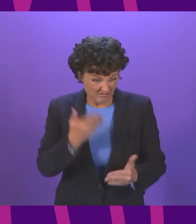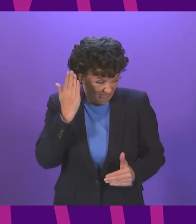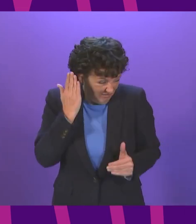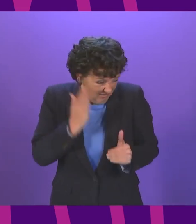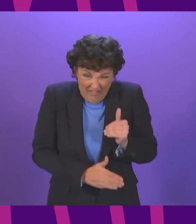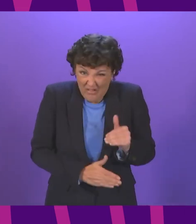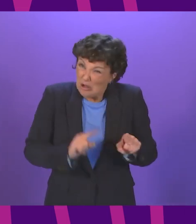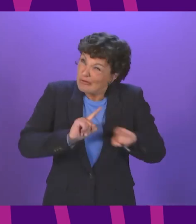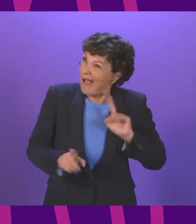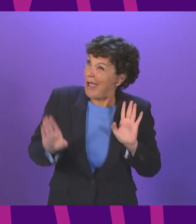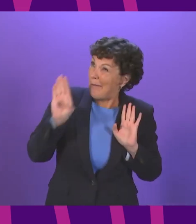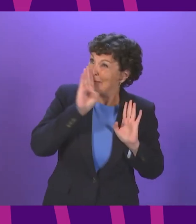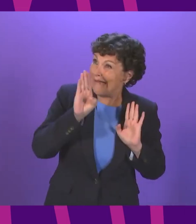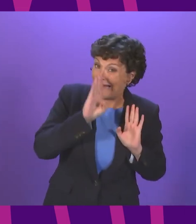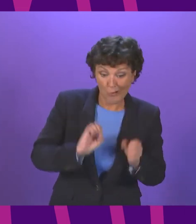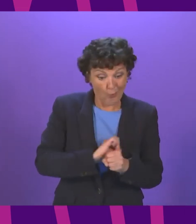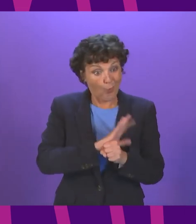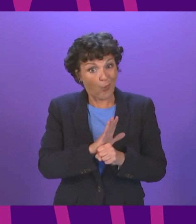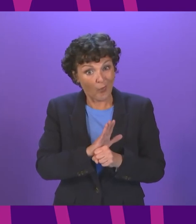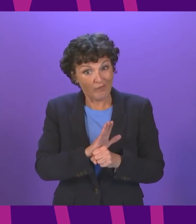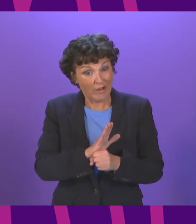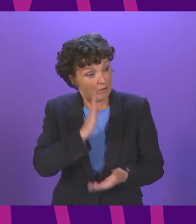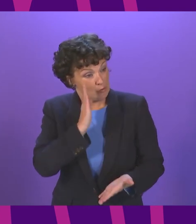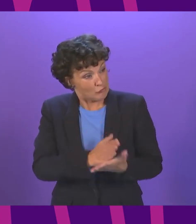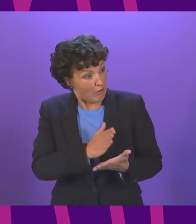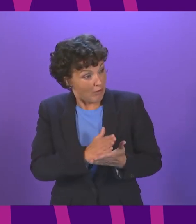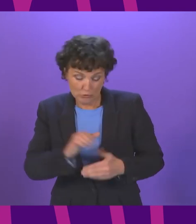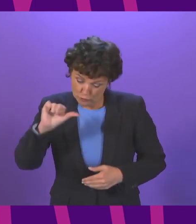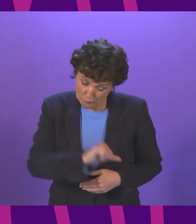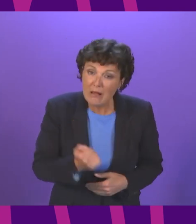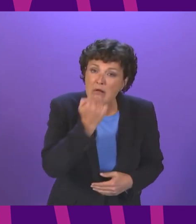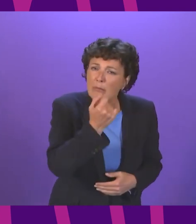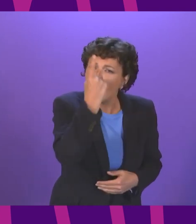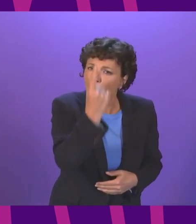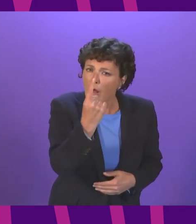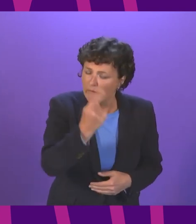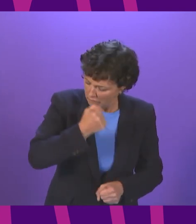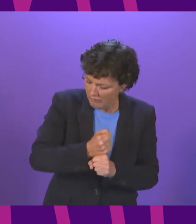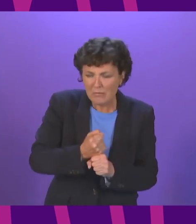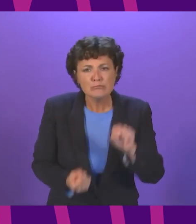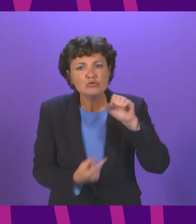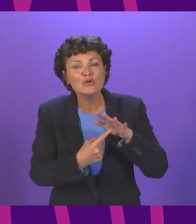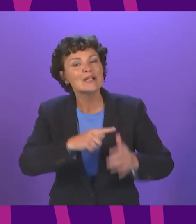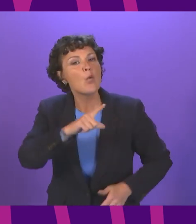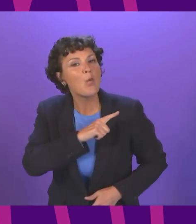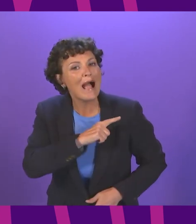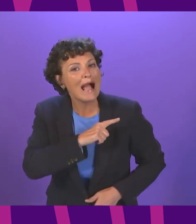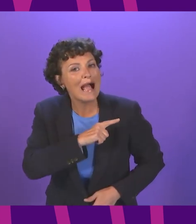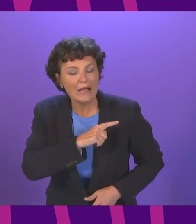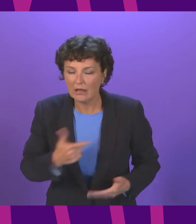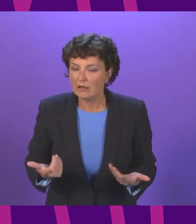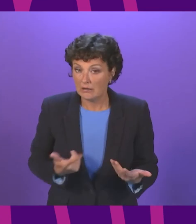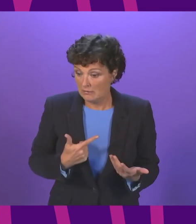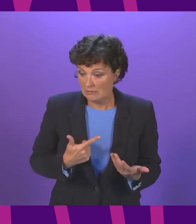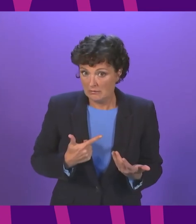try to pretend that Covid recovery is front and centre of the government's priorities why? because we didn't get past